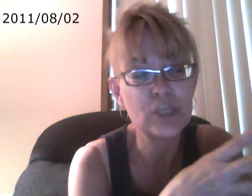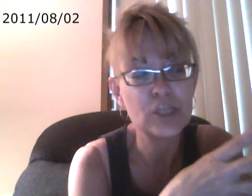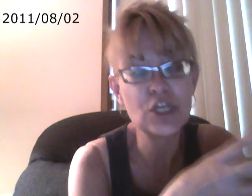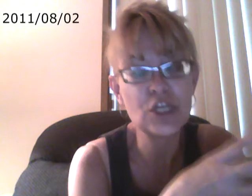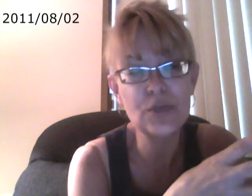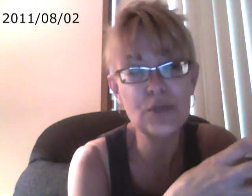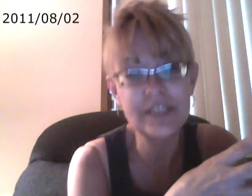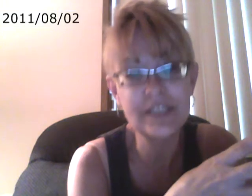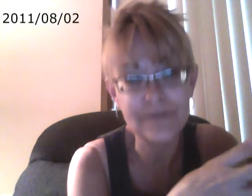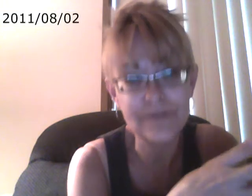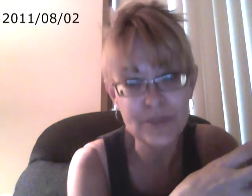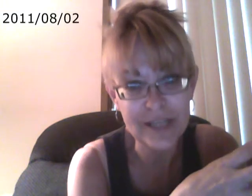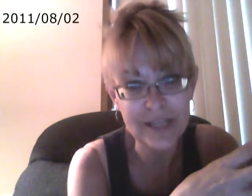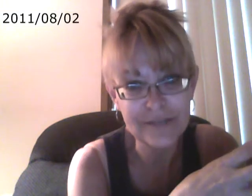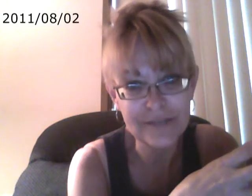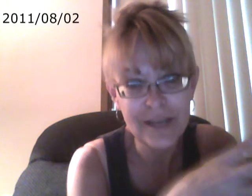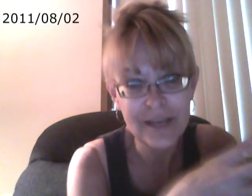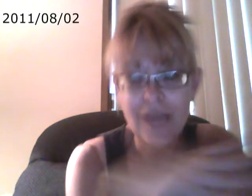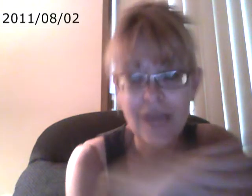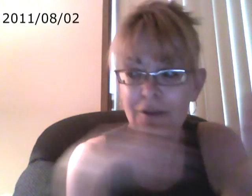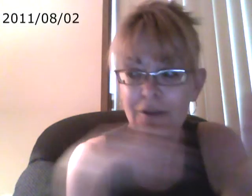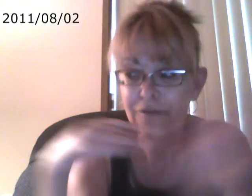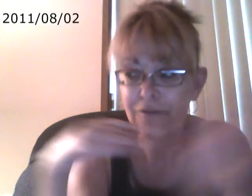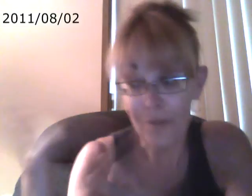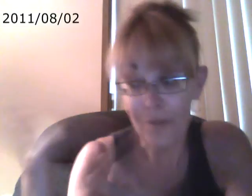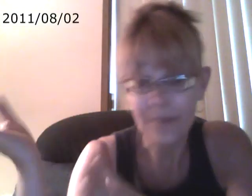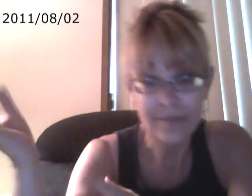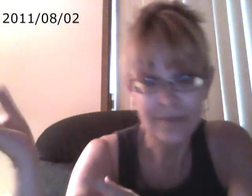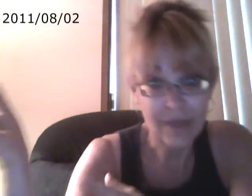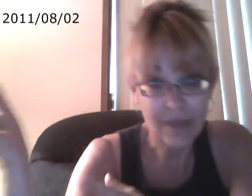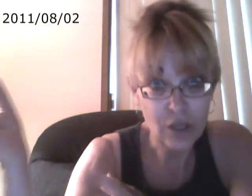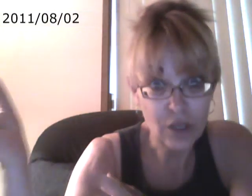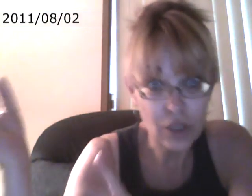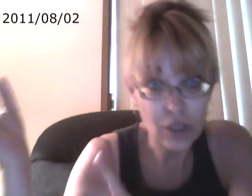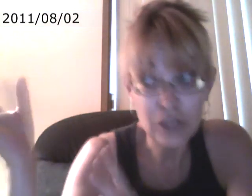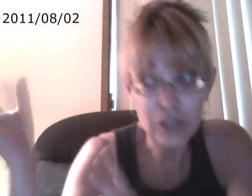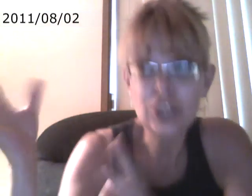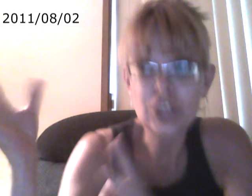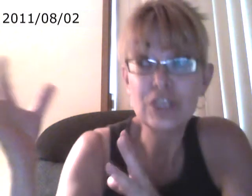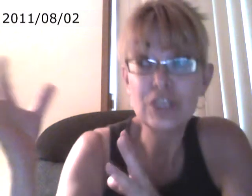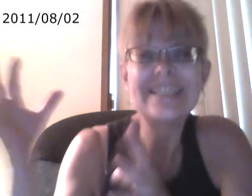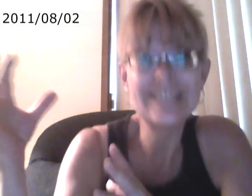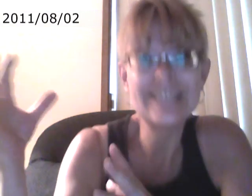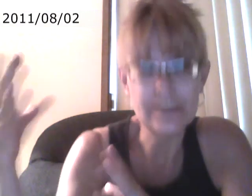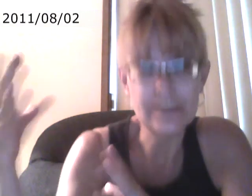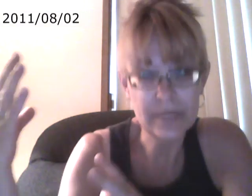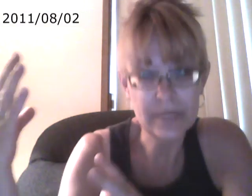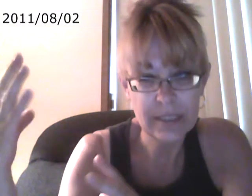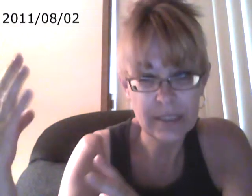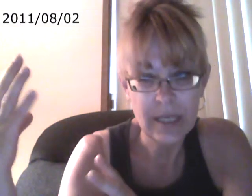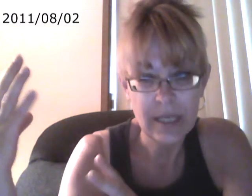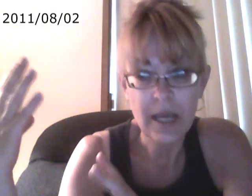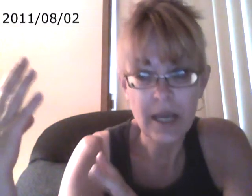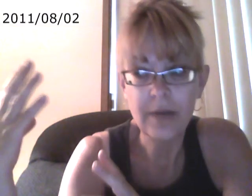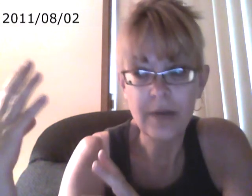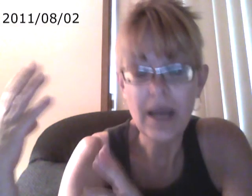totally different perspective from the systems, how